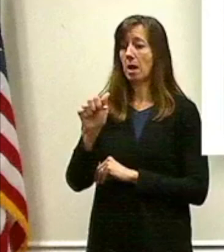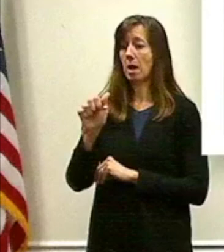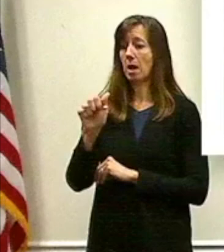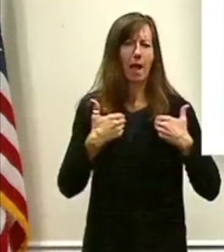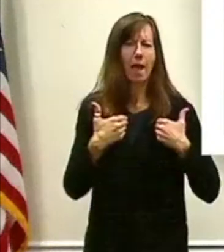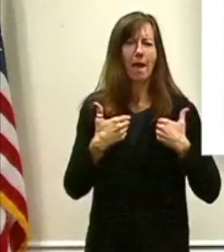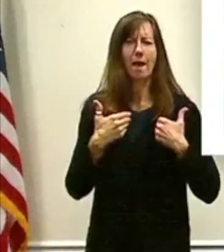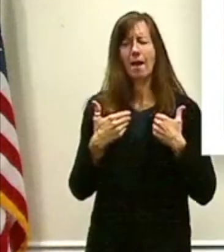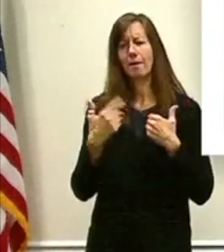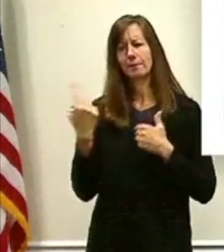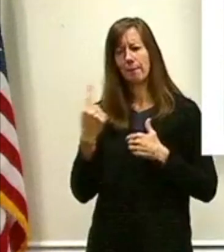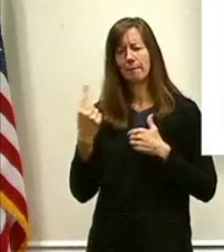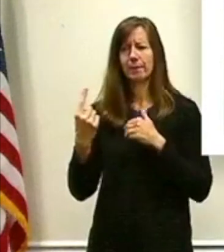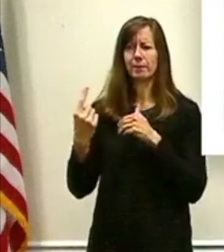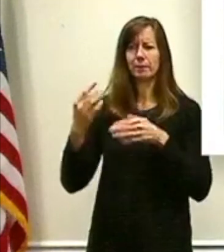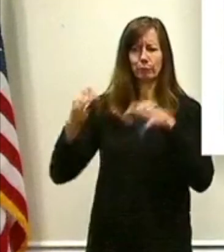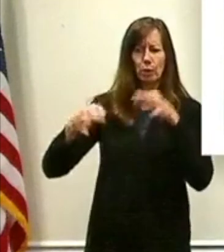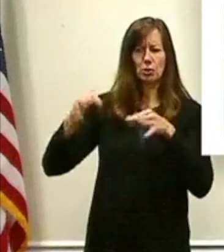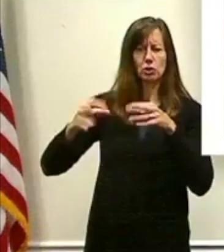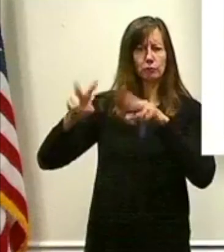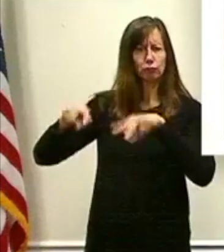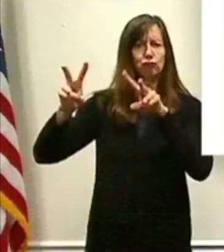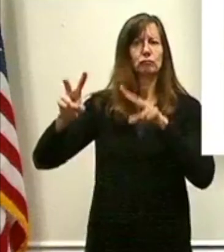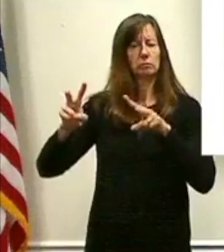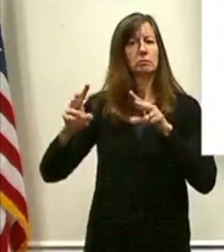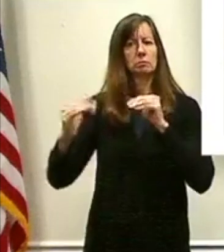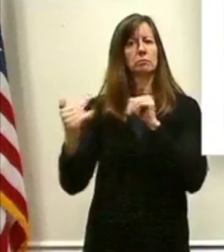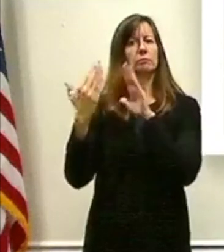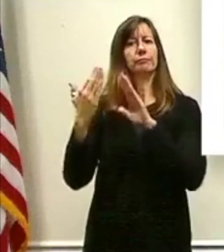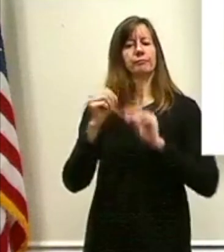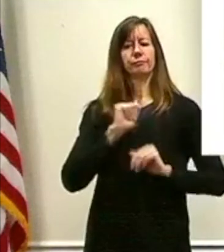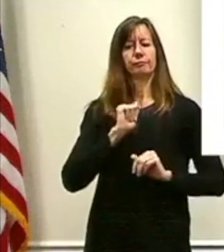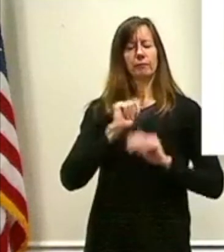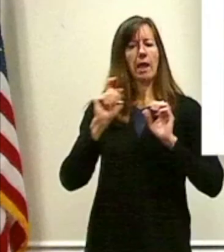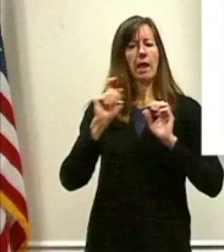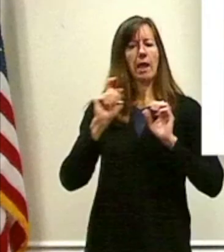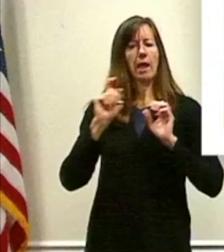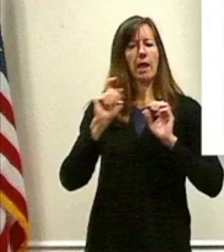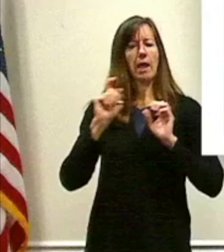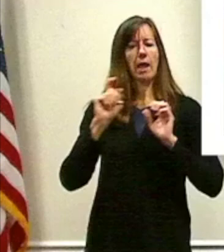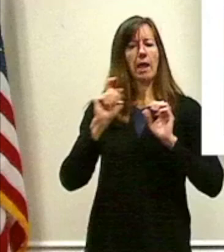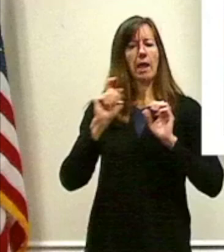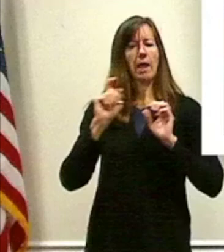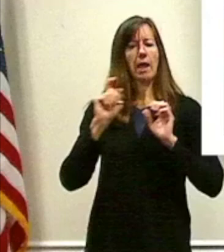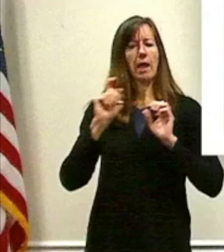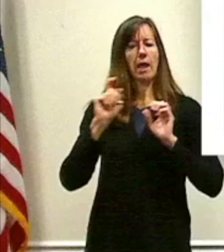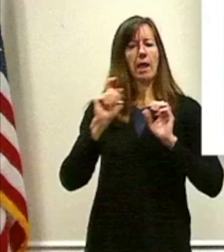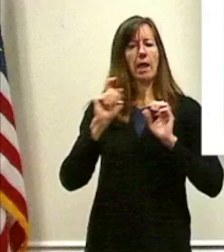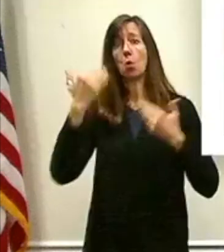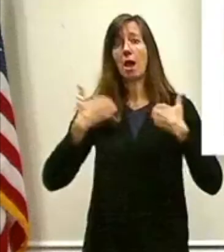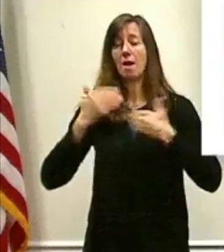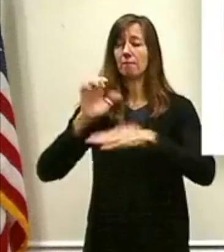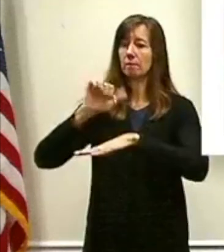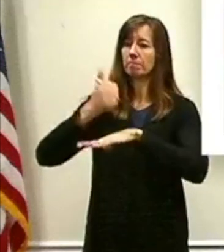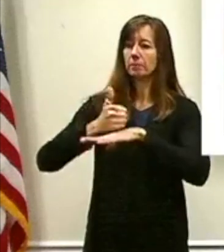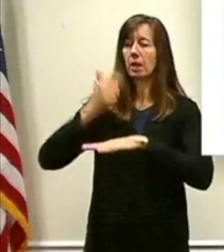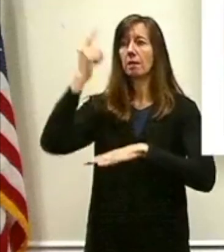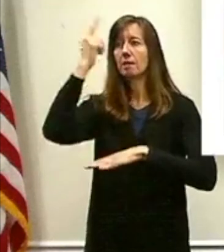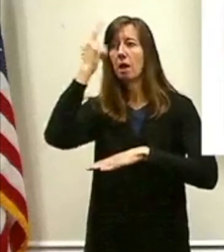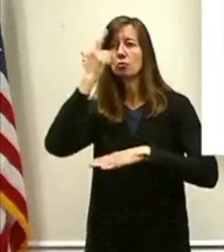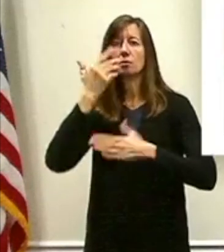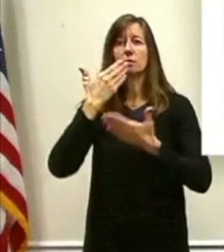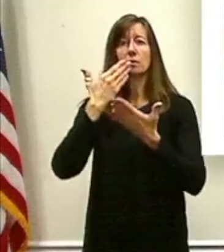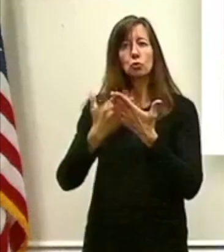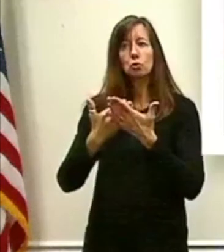But when you marry a sort of, you know, very logical, very procedure-oriented response to any incident